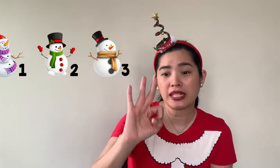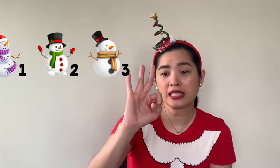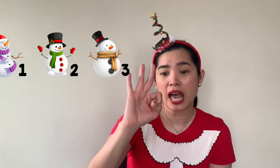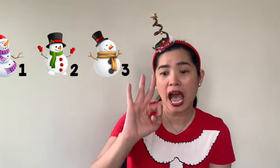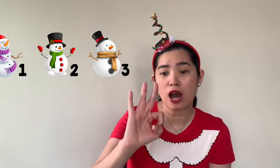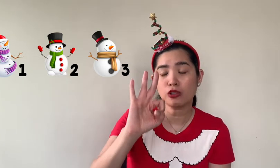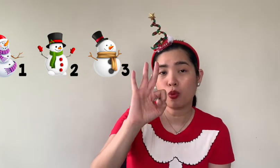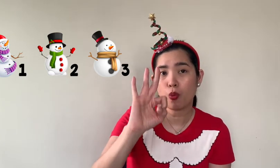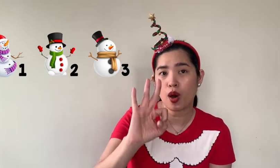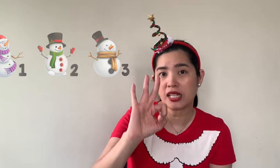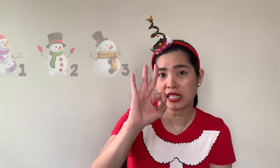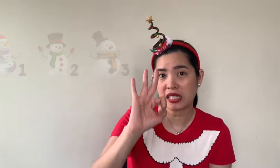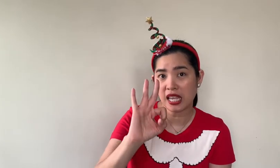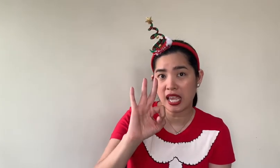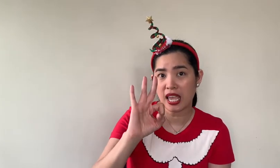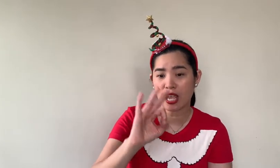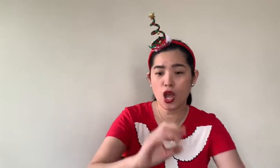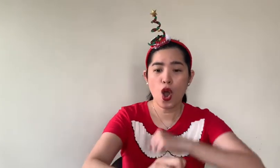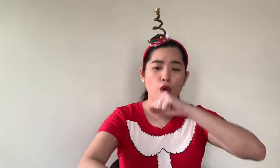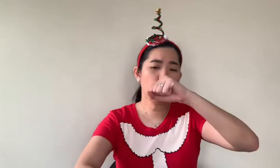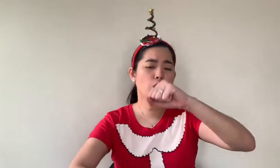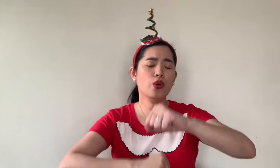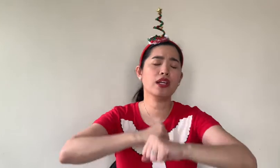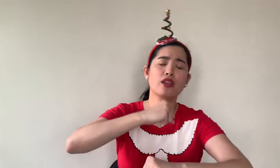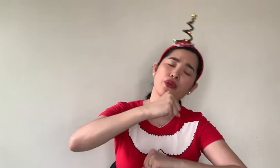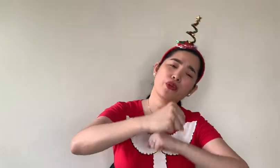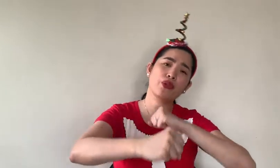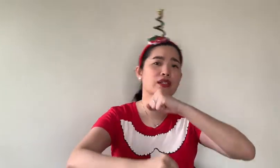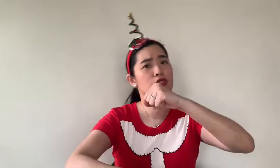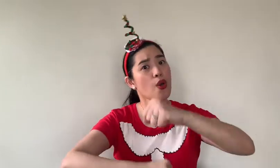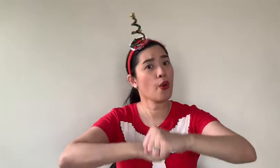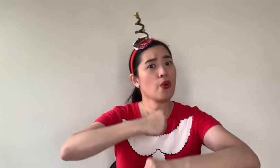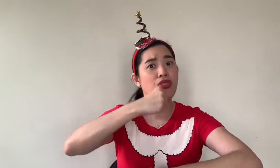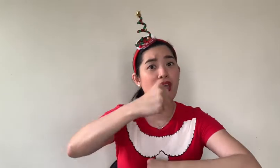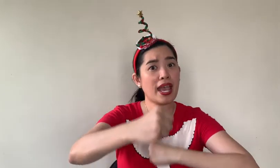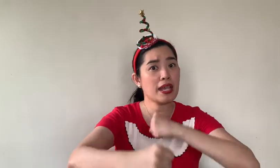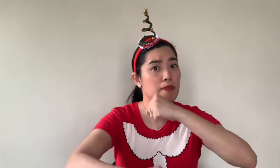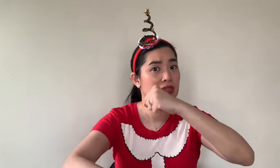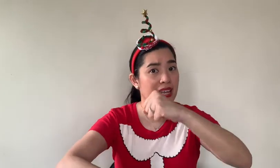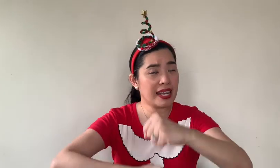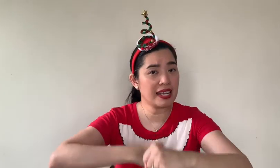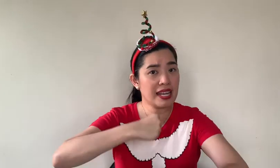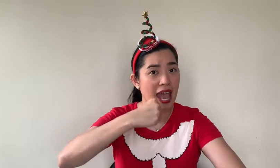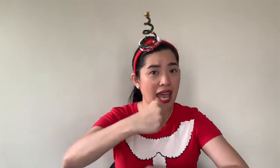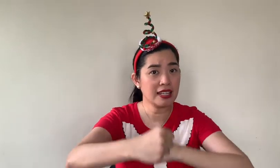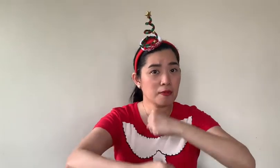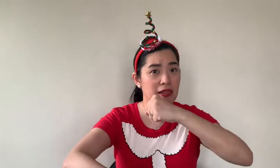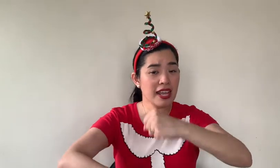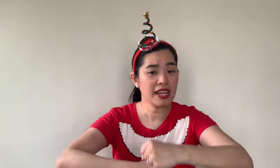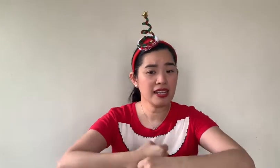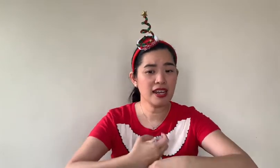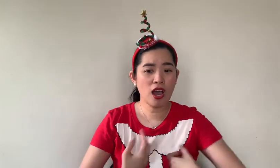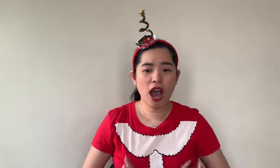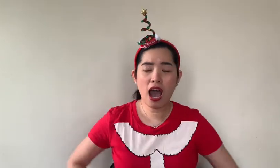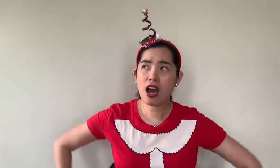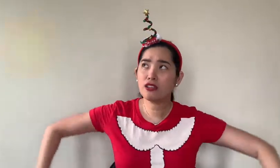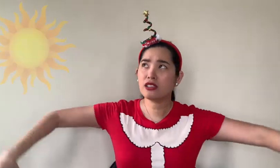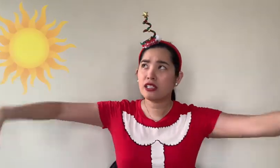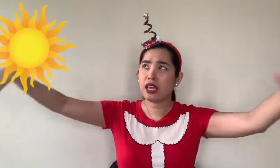out one day. Rolling through the snow, they played and played. Out came